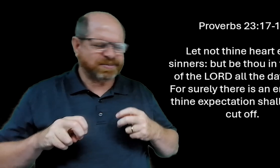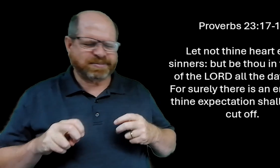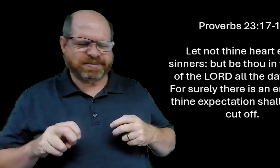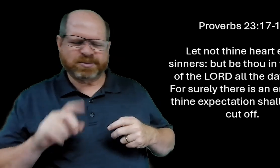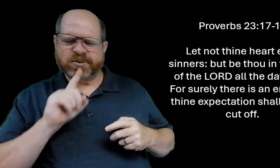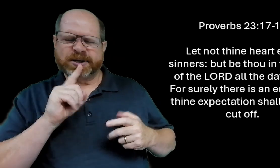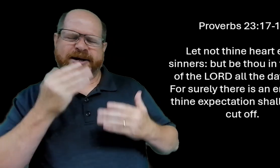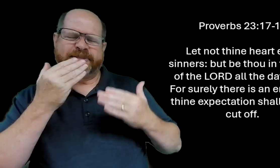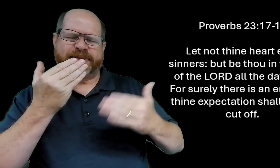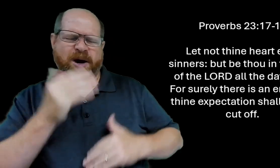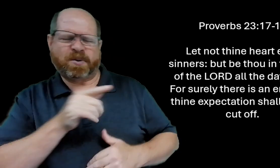it's difficult